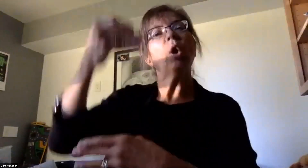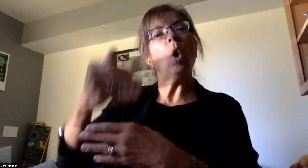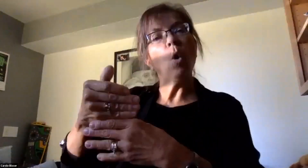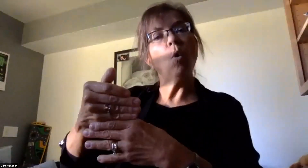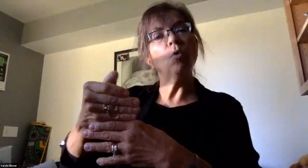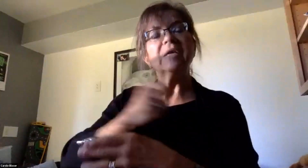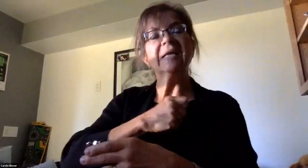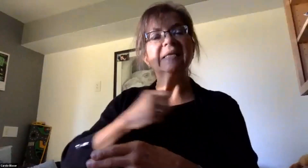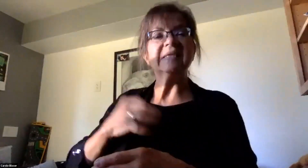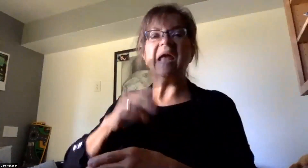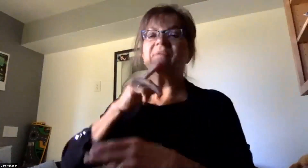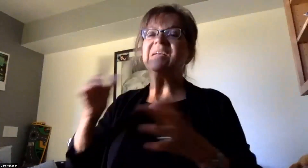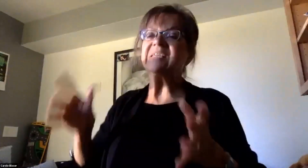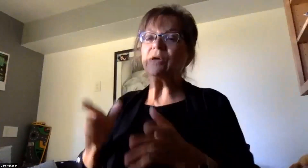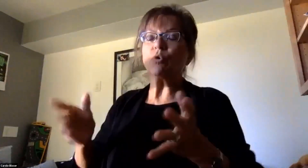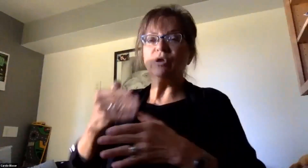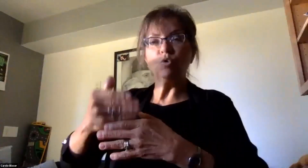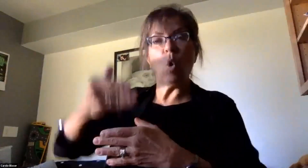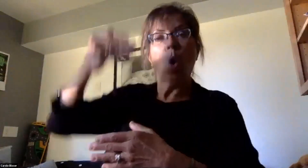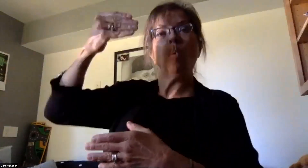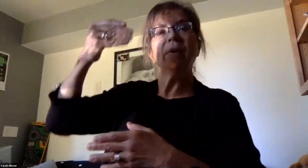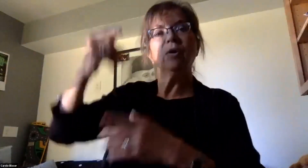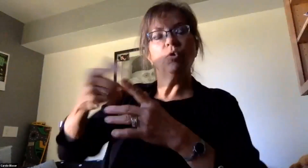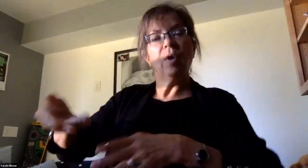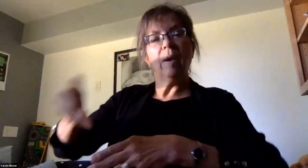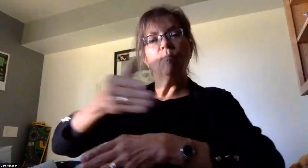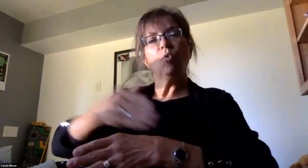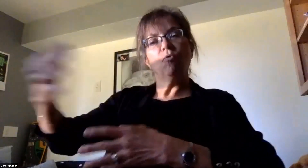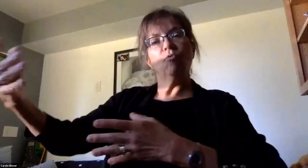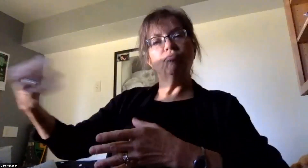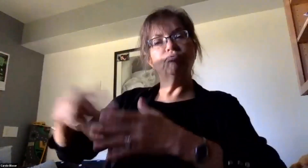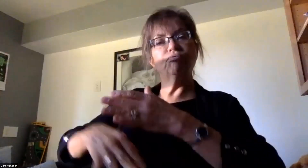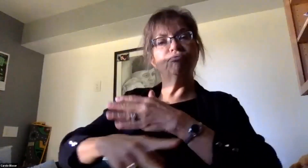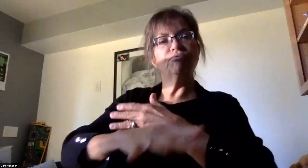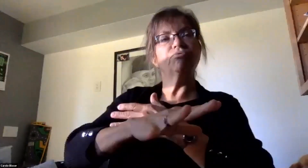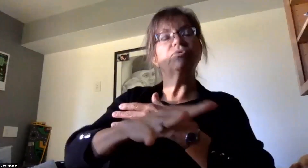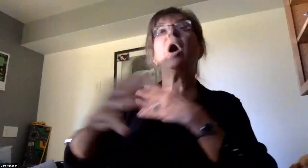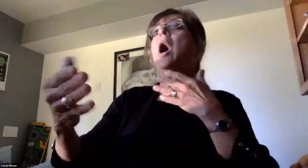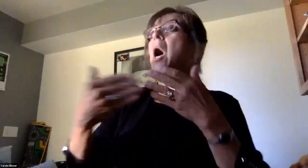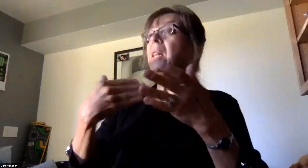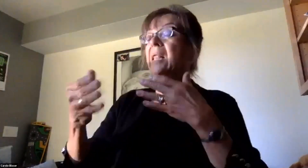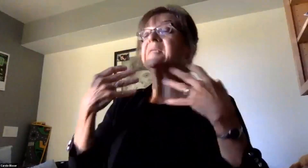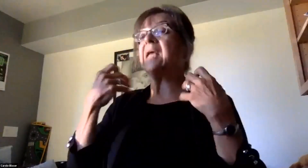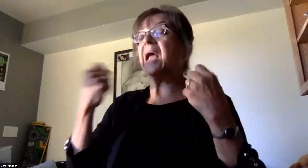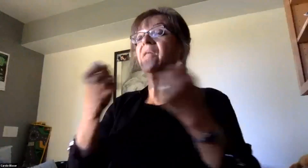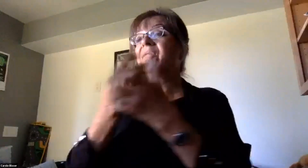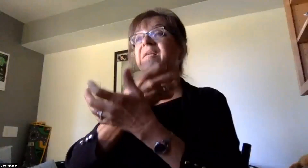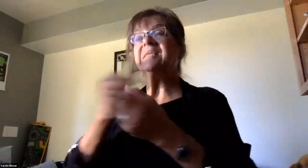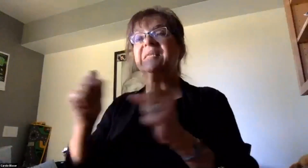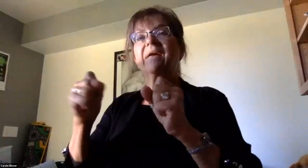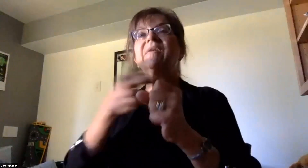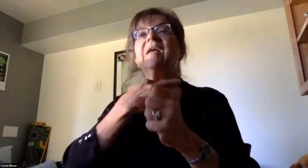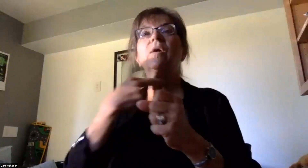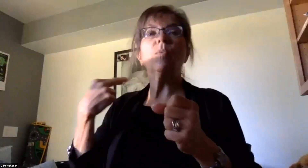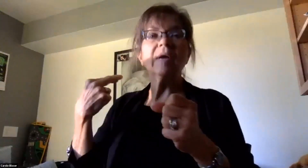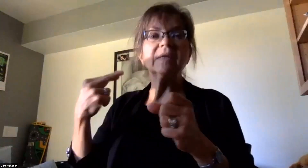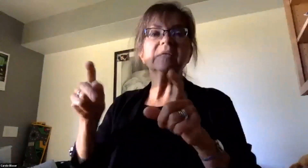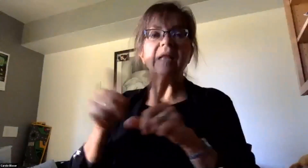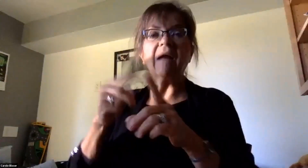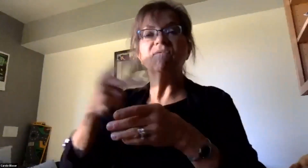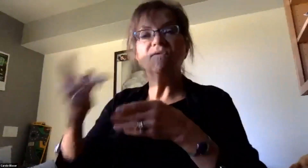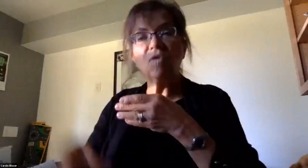are encouraged to open to improve ventilation unless this introduces a health and safety risk such as allergies or a potential fall.